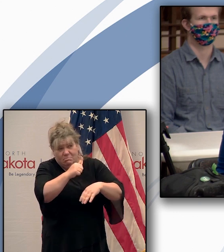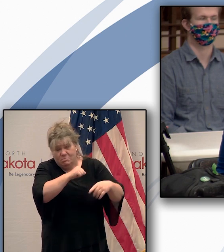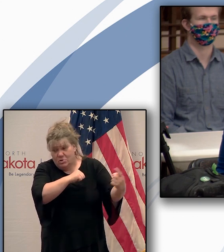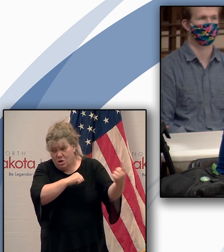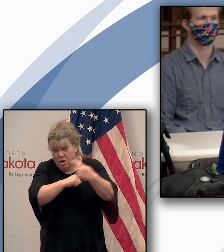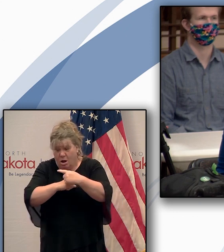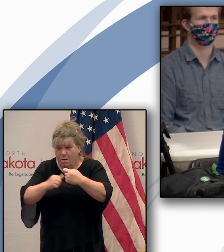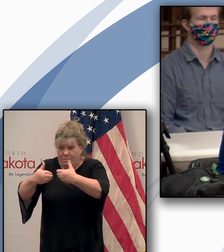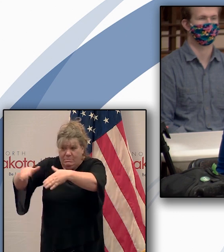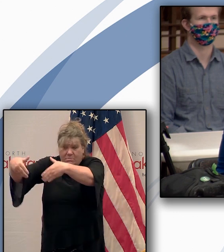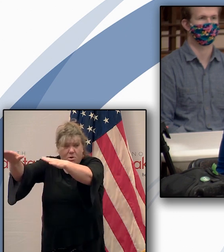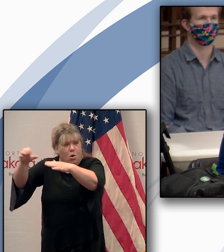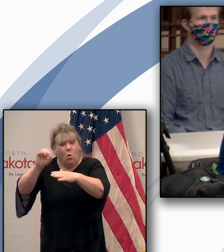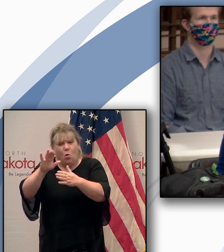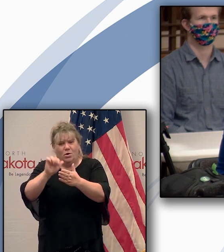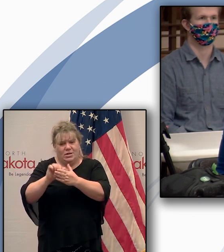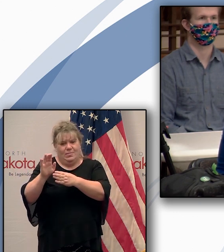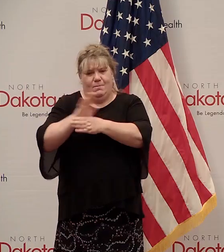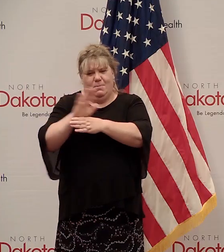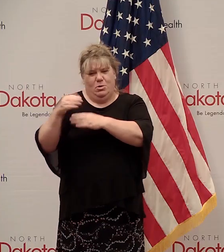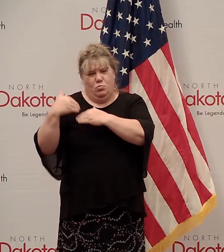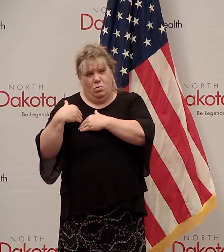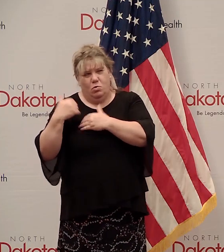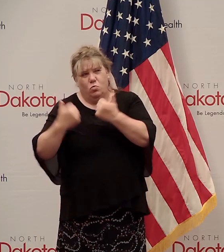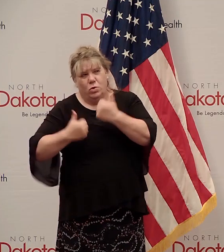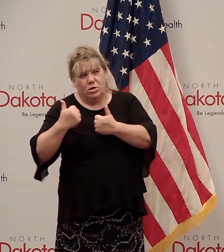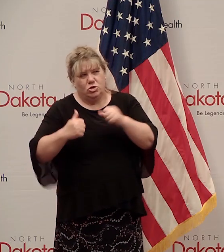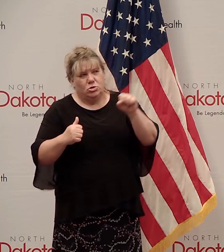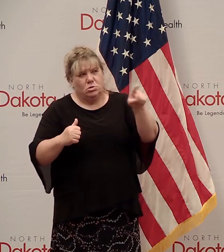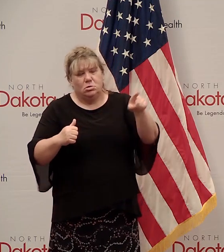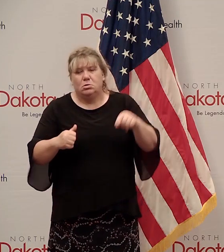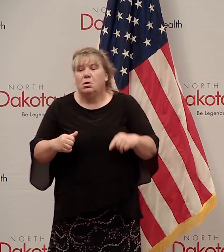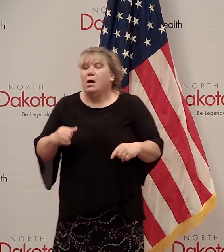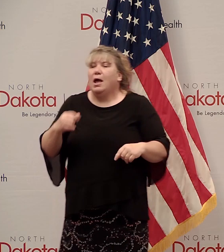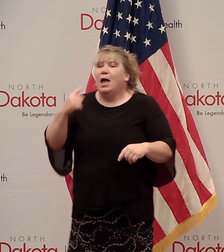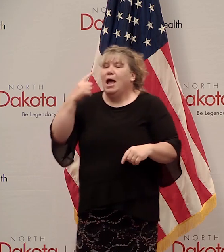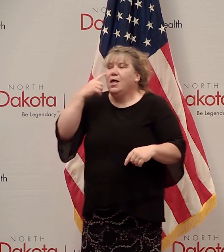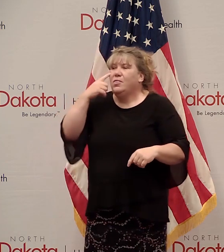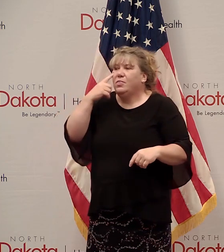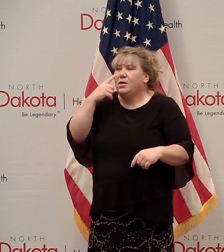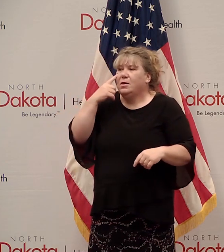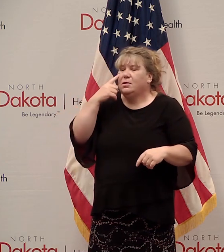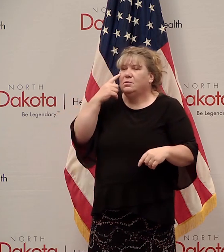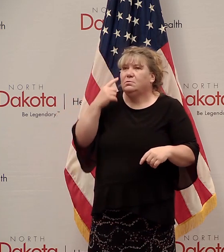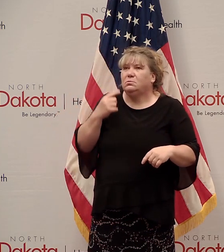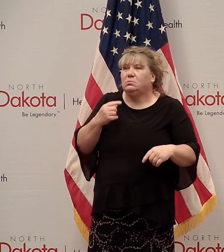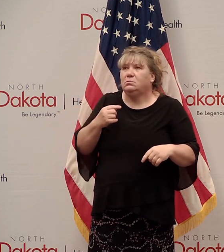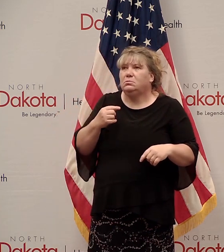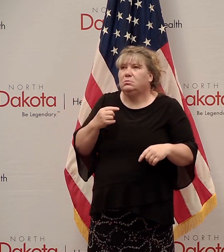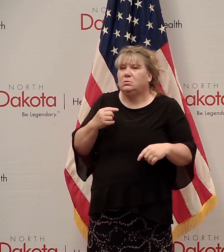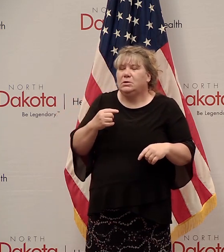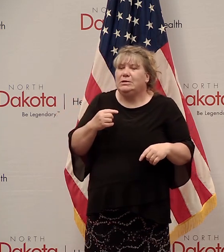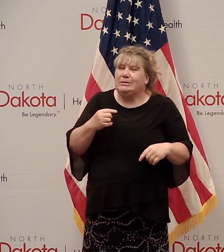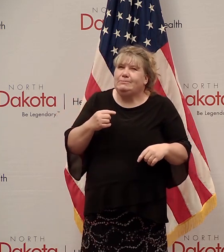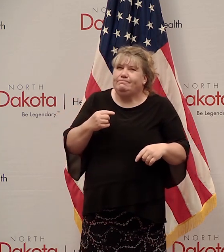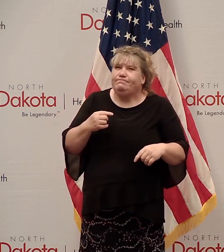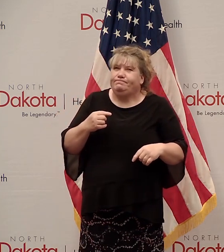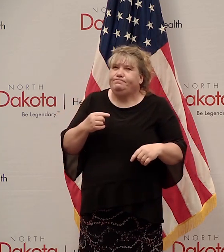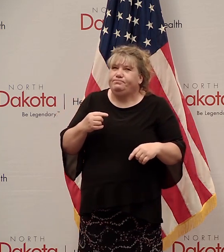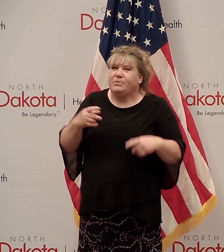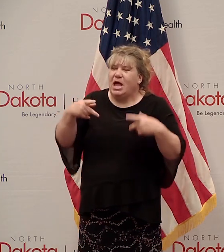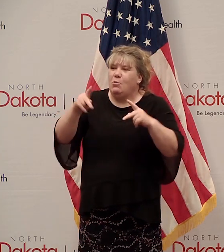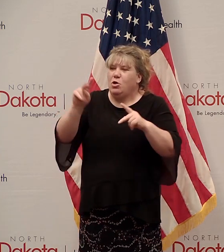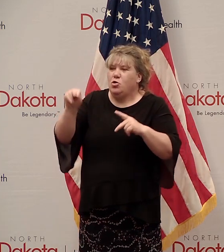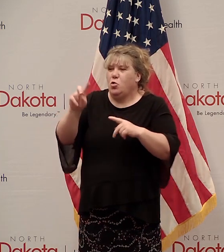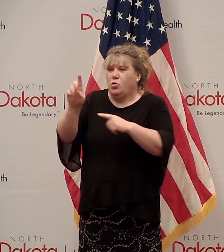or does that fall onto the business? Well, I think, again, this is a I'm going to leave this to the good judgment